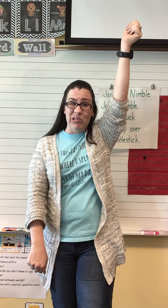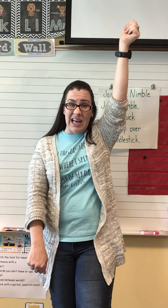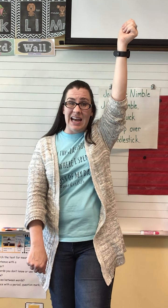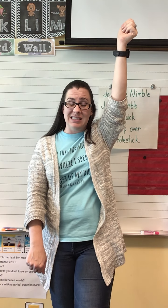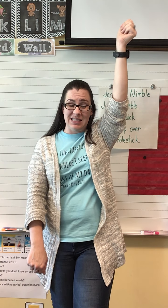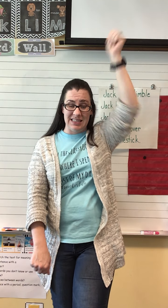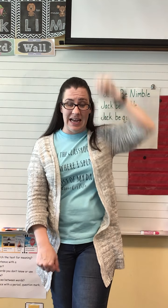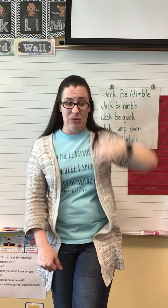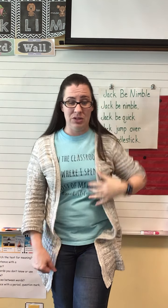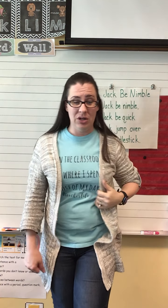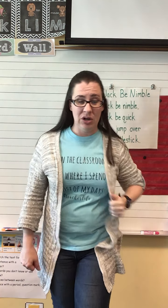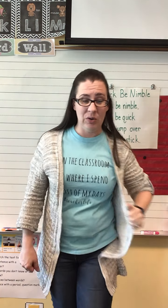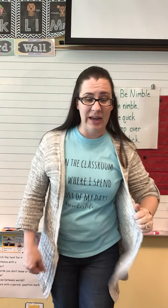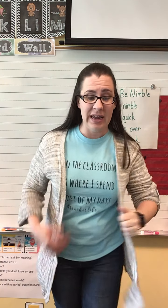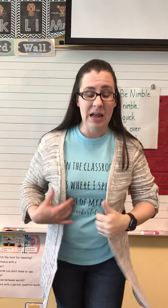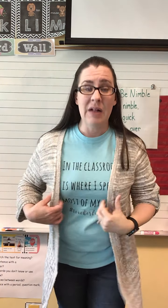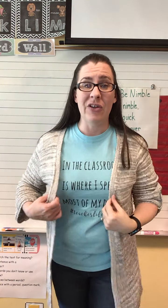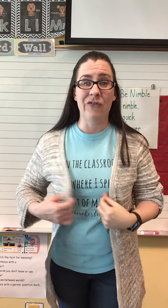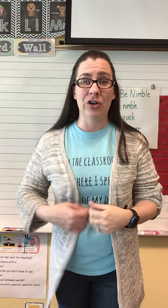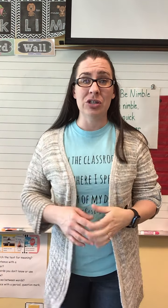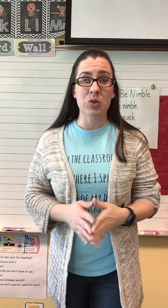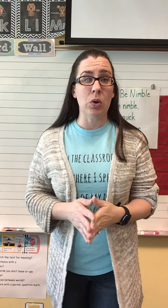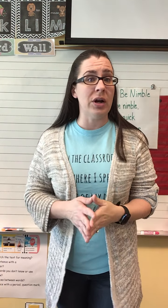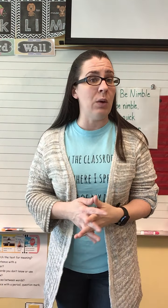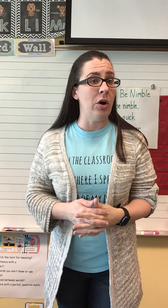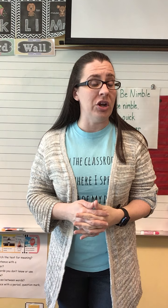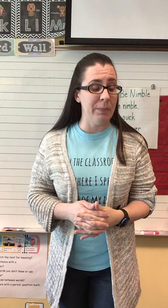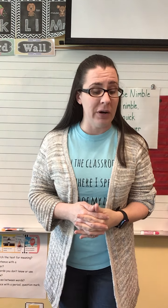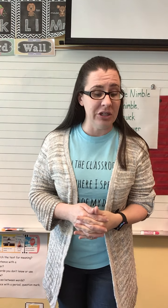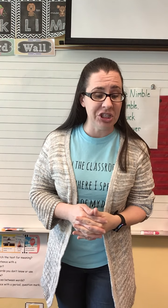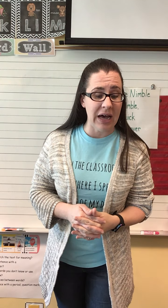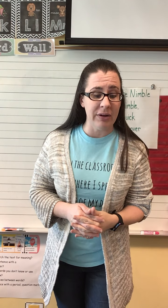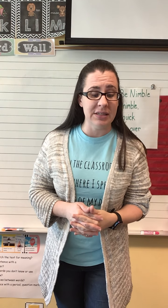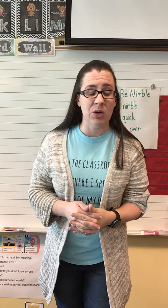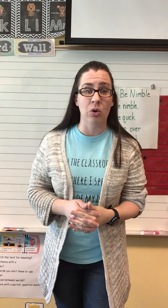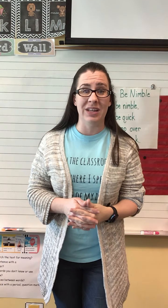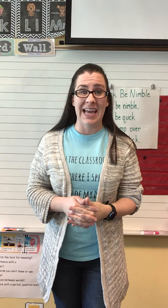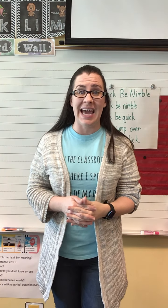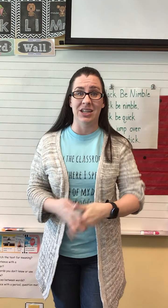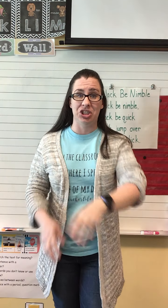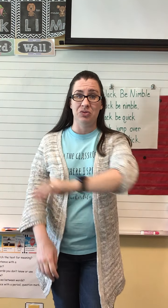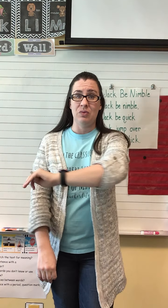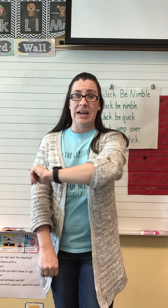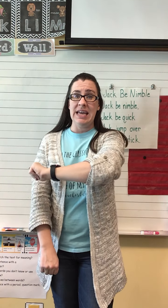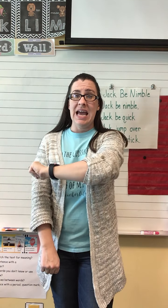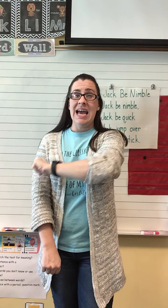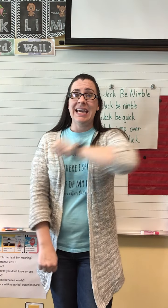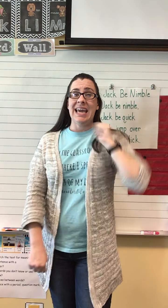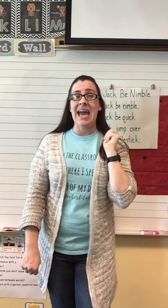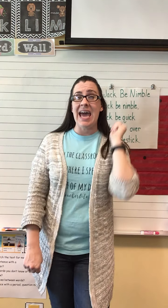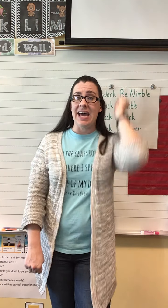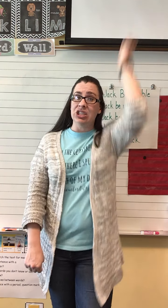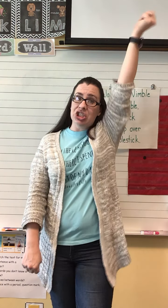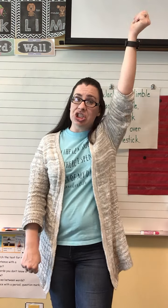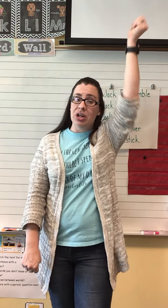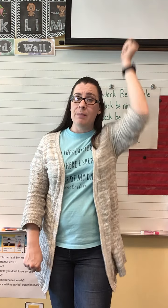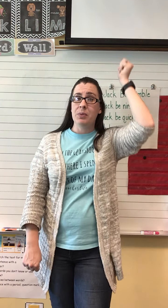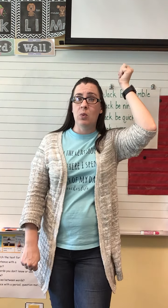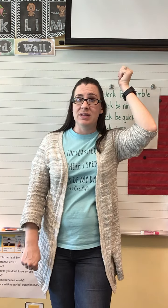last sound, okay? The first word I want you to punch out is the word catch. Ready? Catch. What's